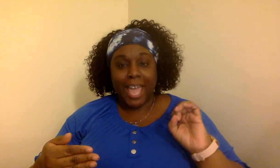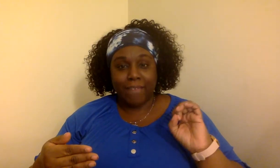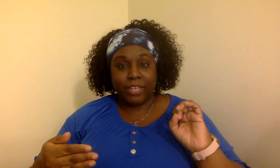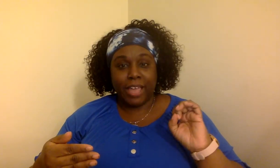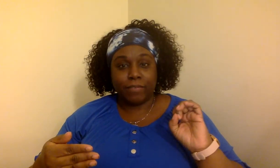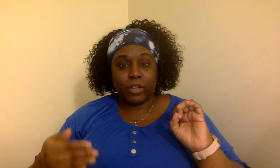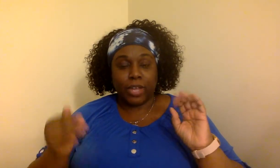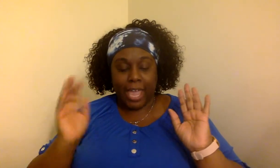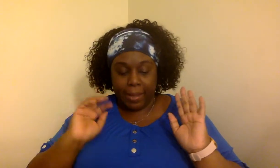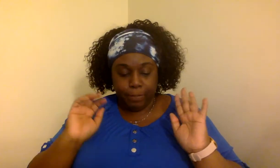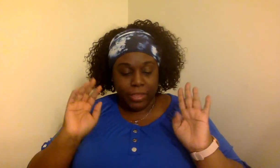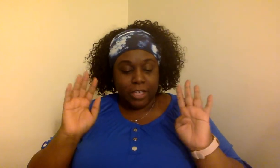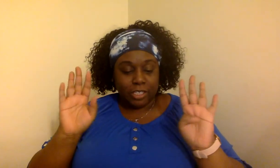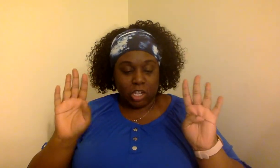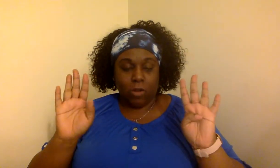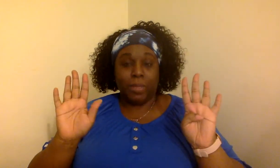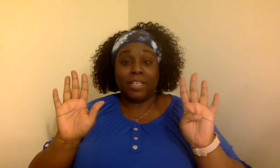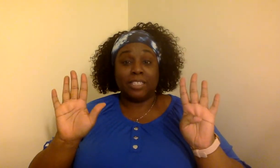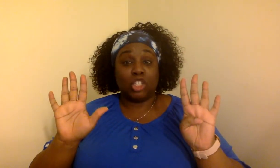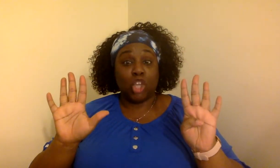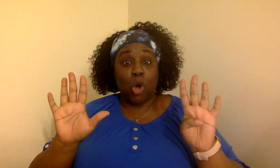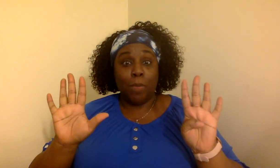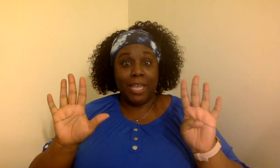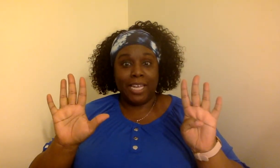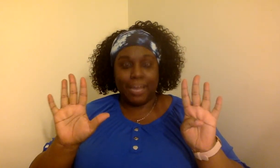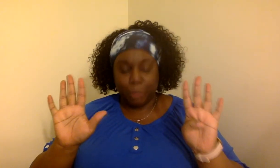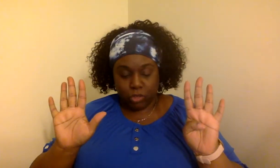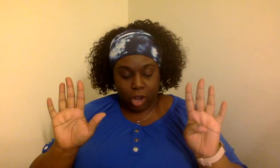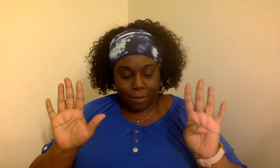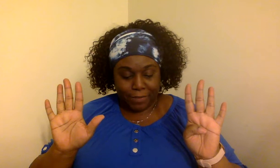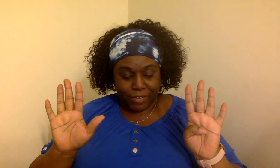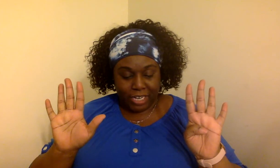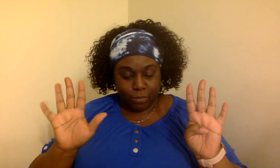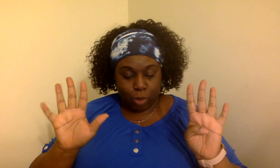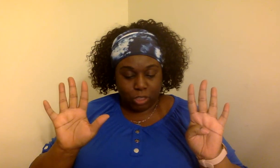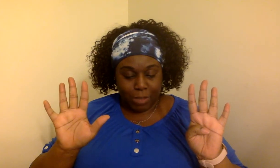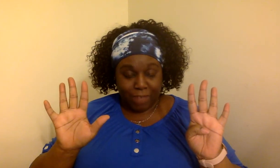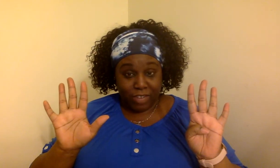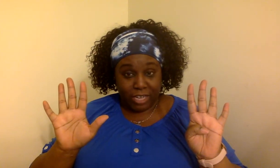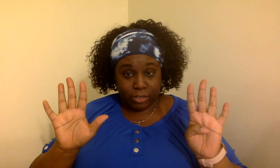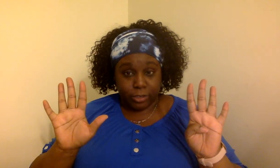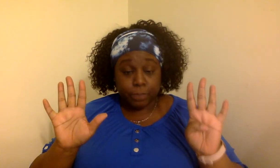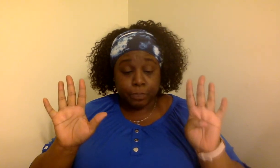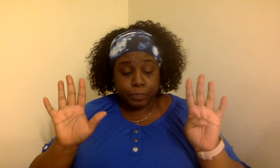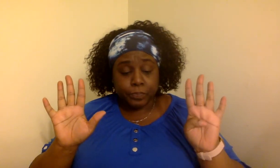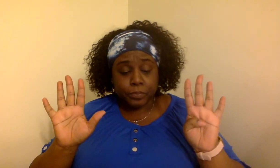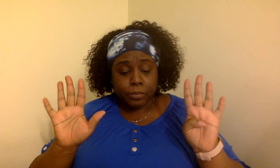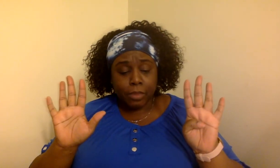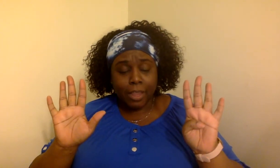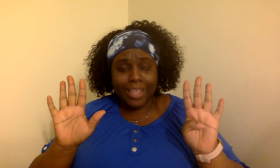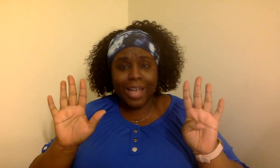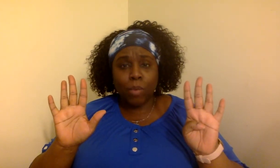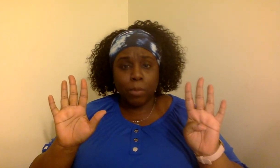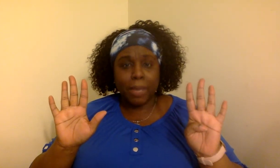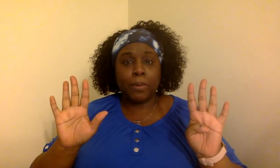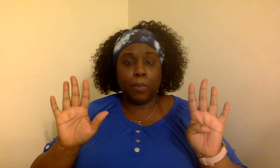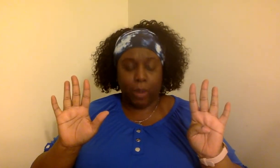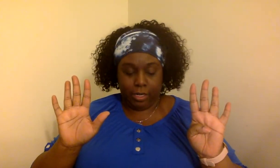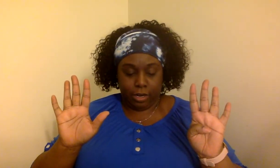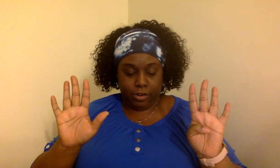have left. Okay. So because there's so many, I'm using all my fingers, most of my fingers. I won't be able to point. Are